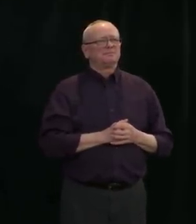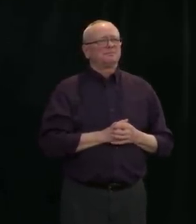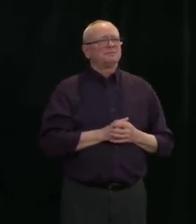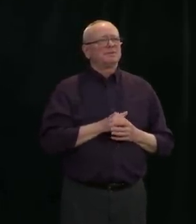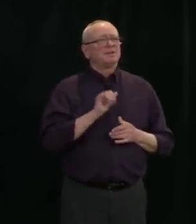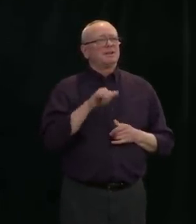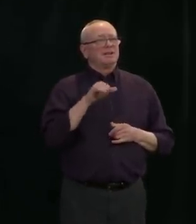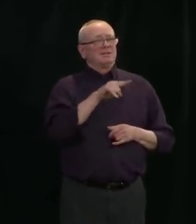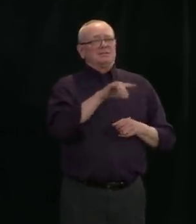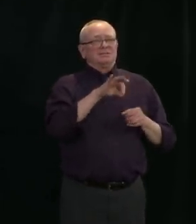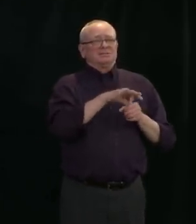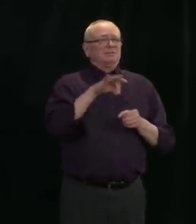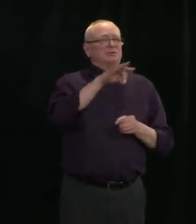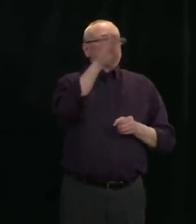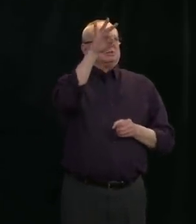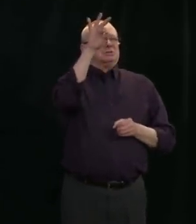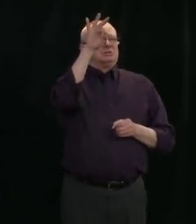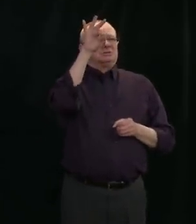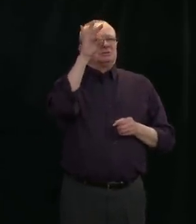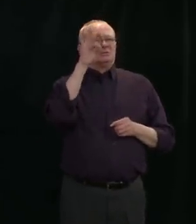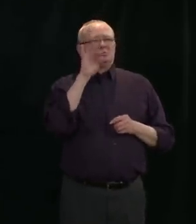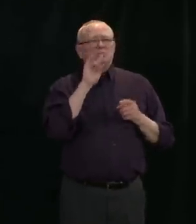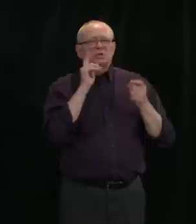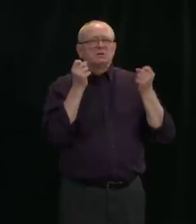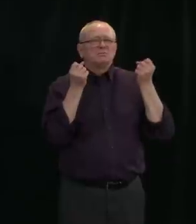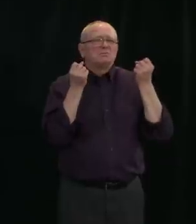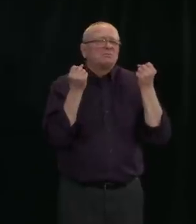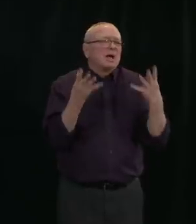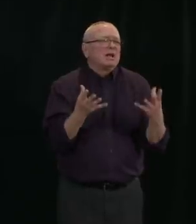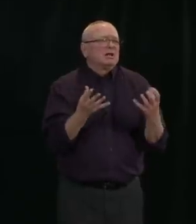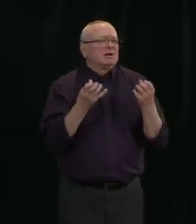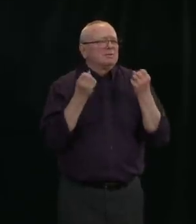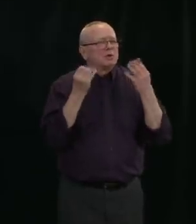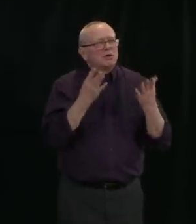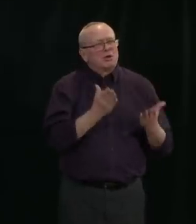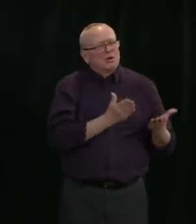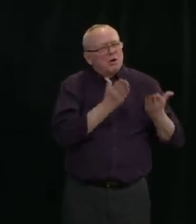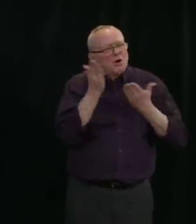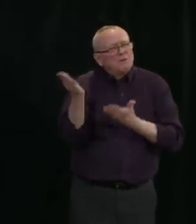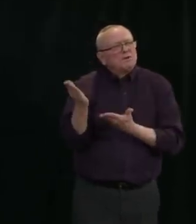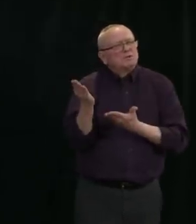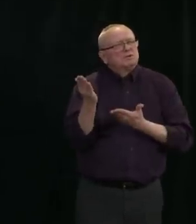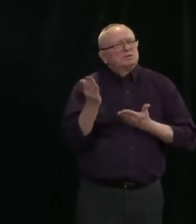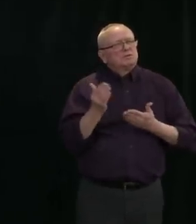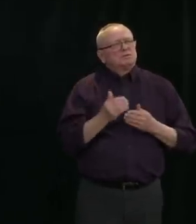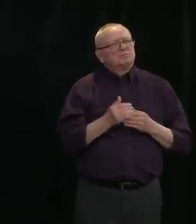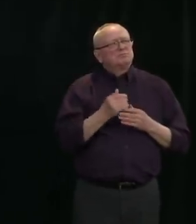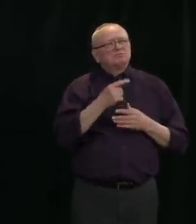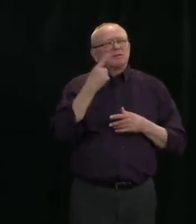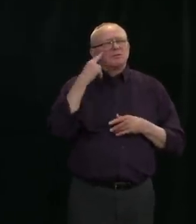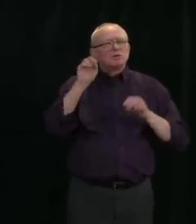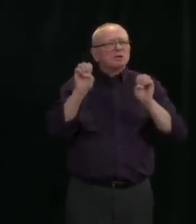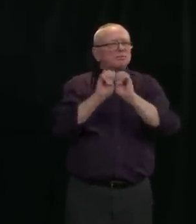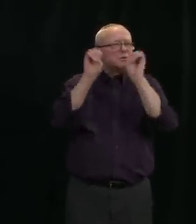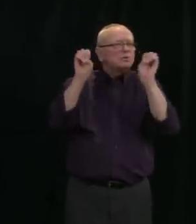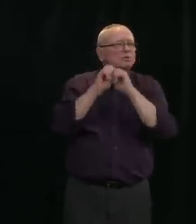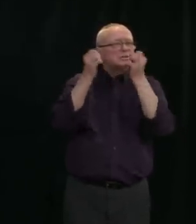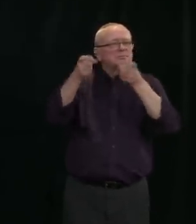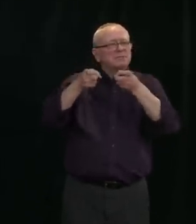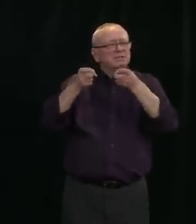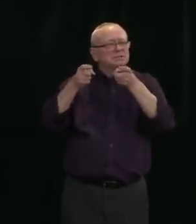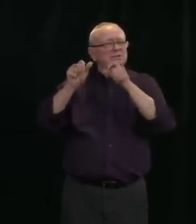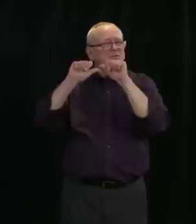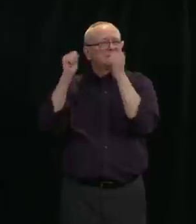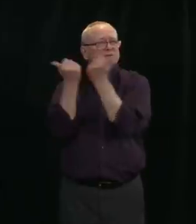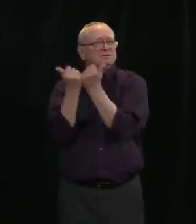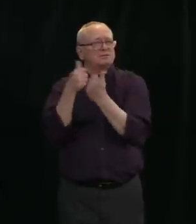is in the amazing number of offers and donations that the Emergency Management Agency has received through what